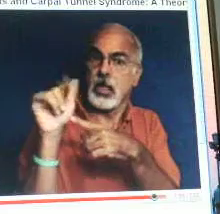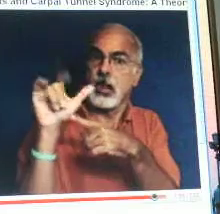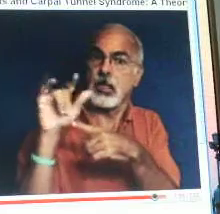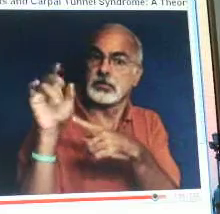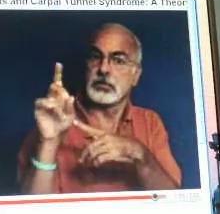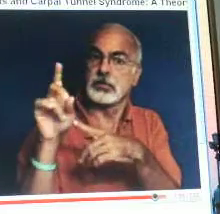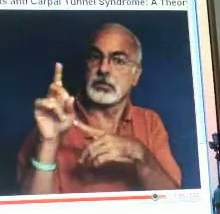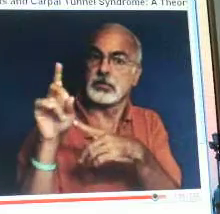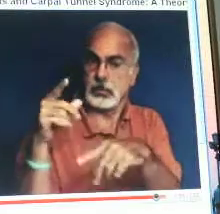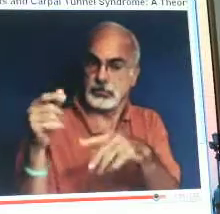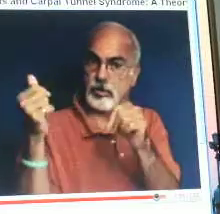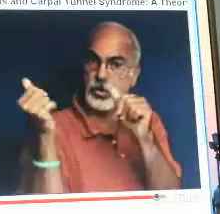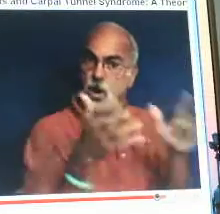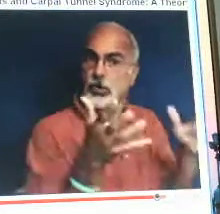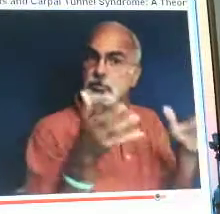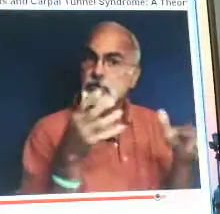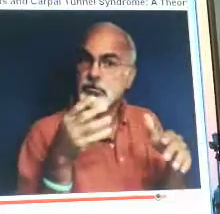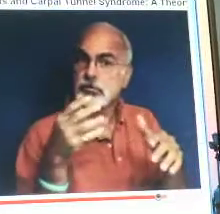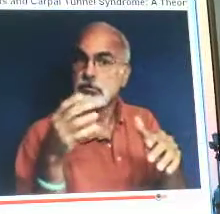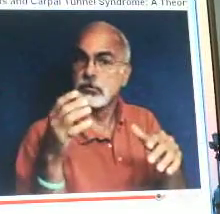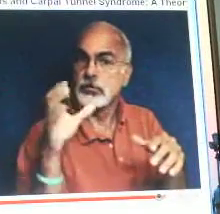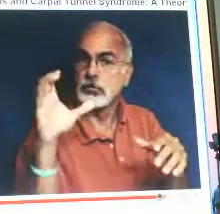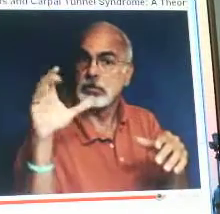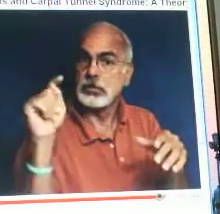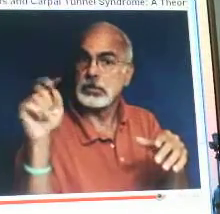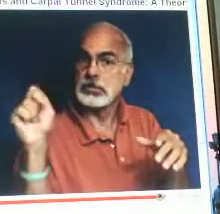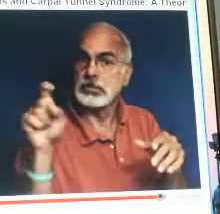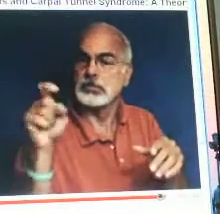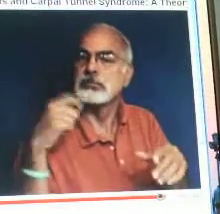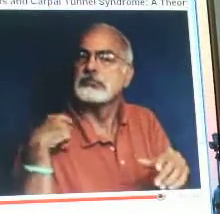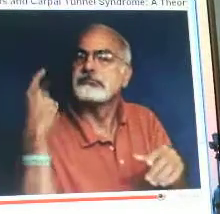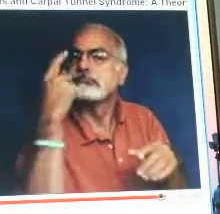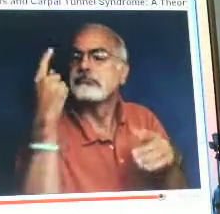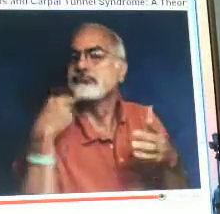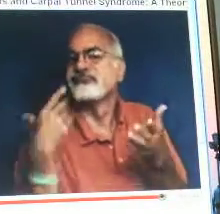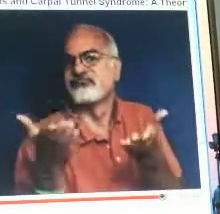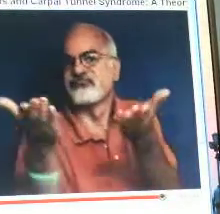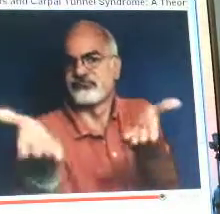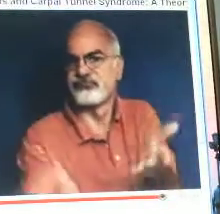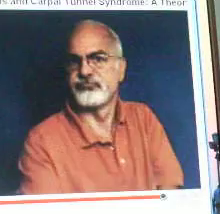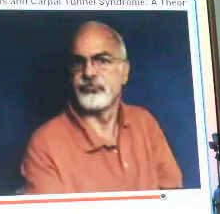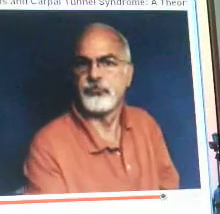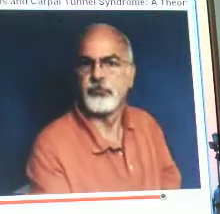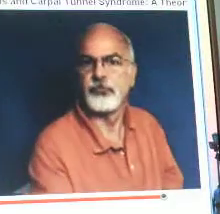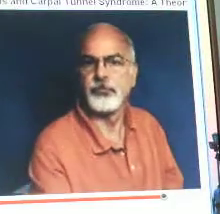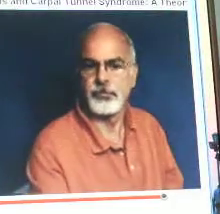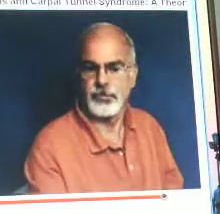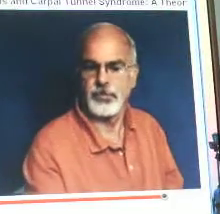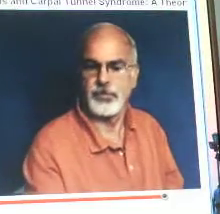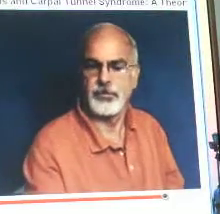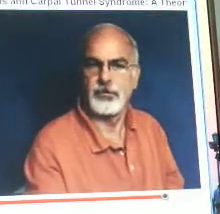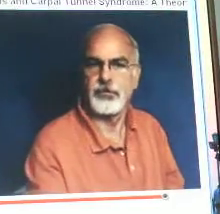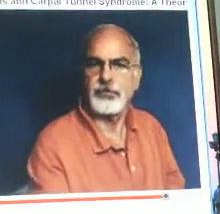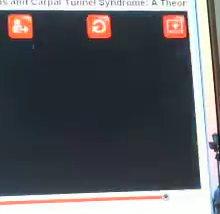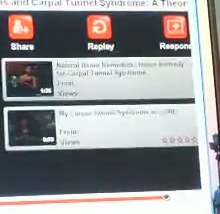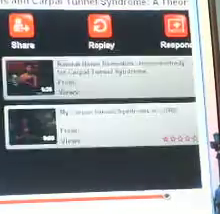compare the two with the carpal tunnel syndrome cause that. So, that's what I have to offer you.